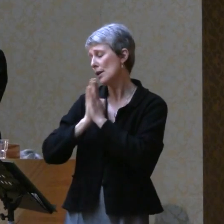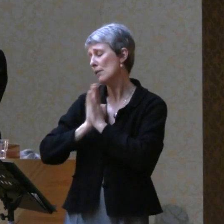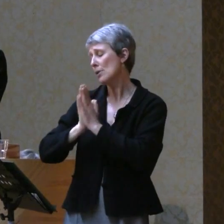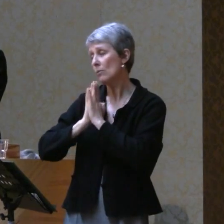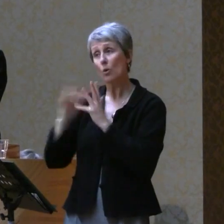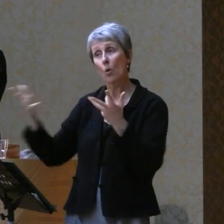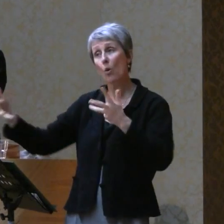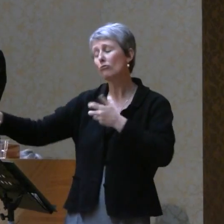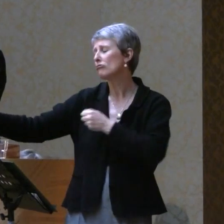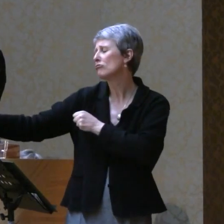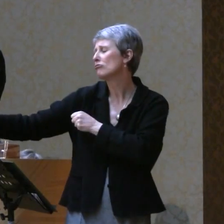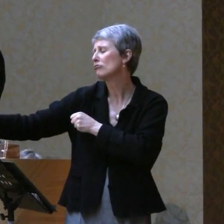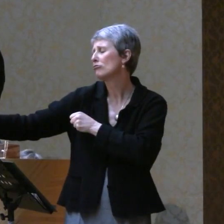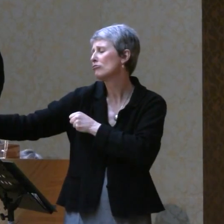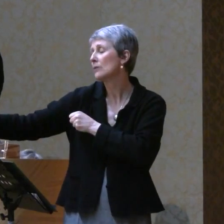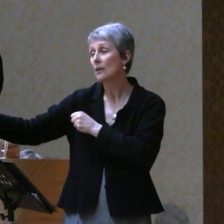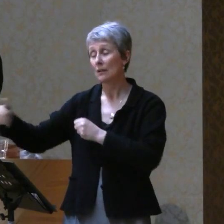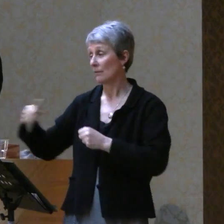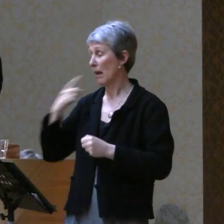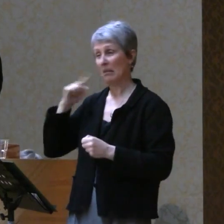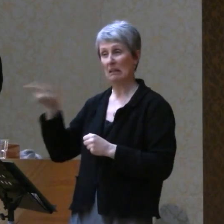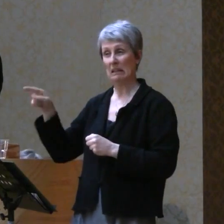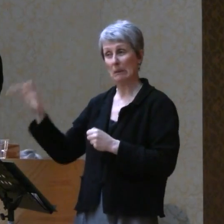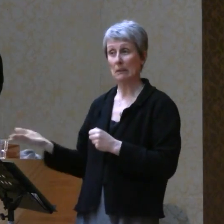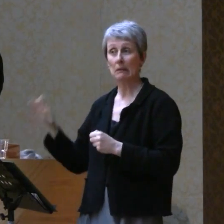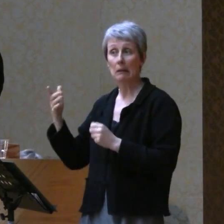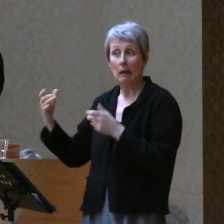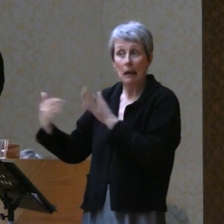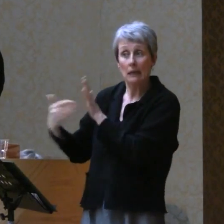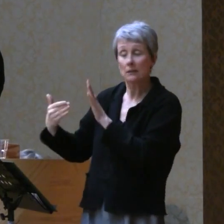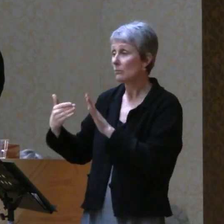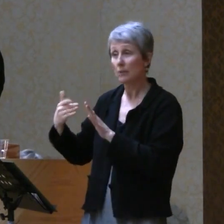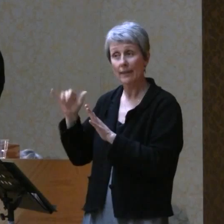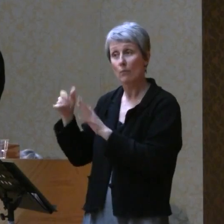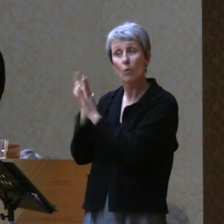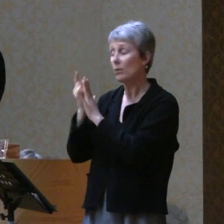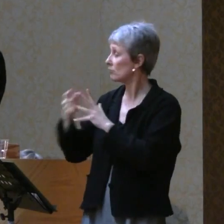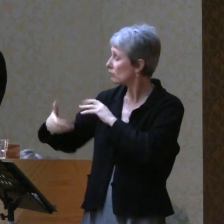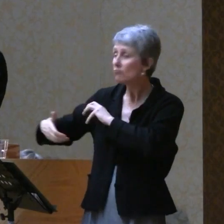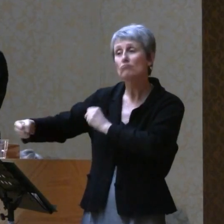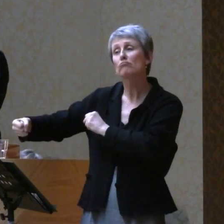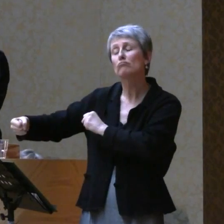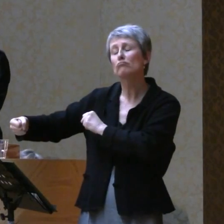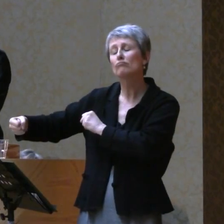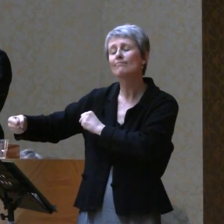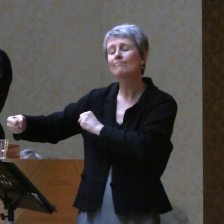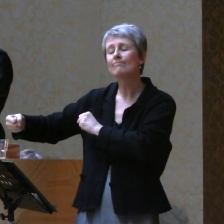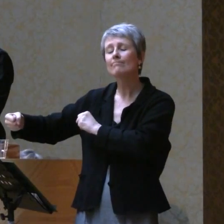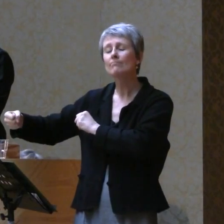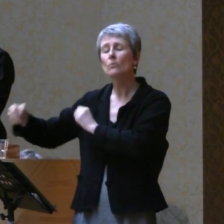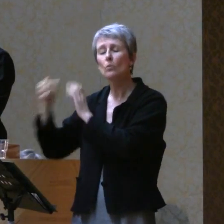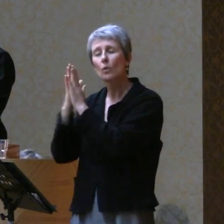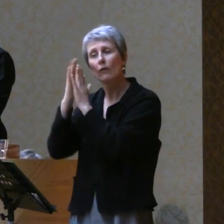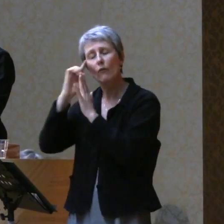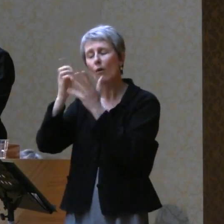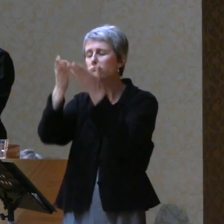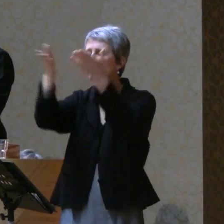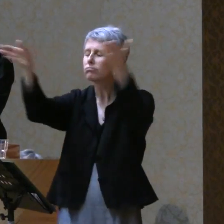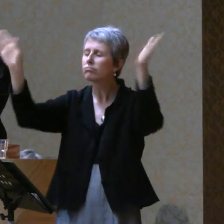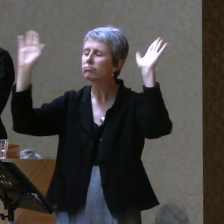And hands with someone I would usually think hates me. And what I stand for, except that day.